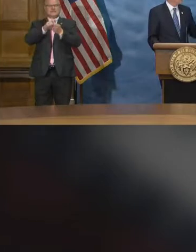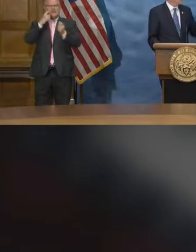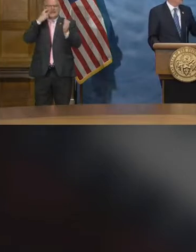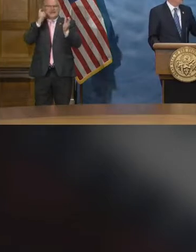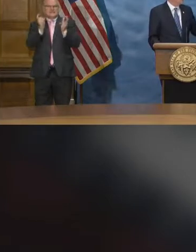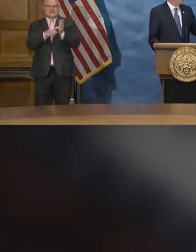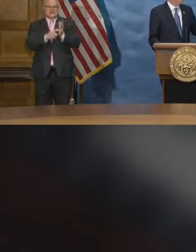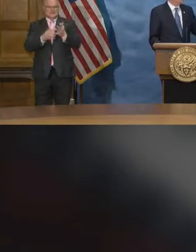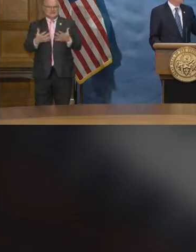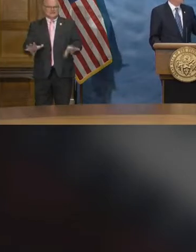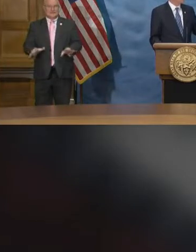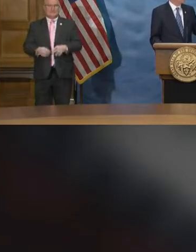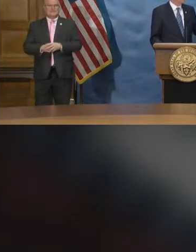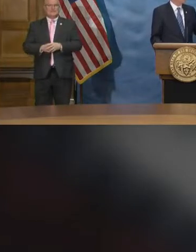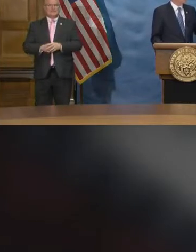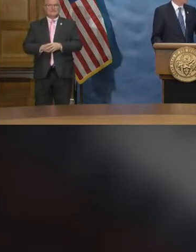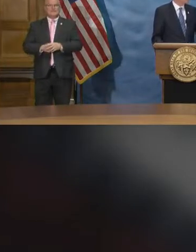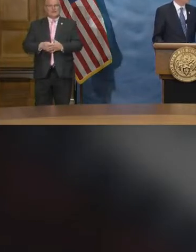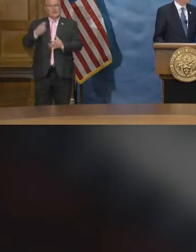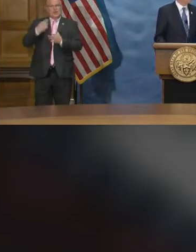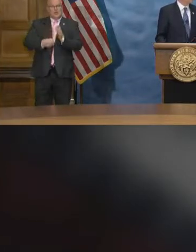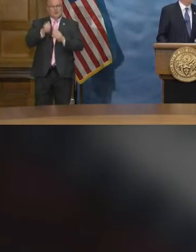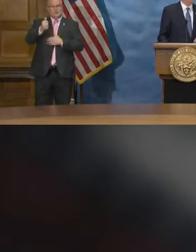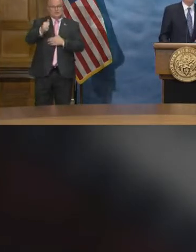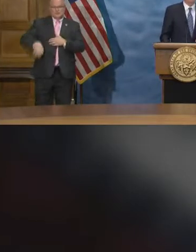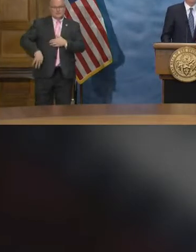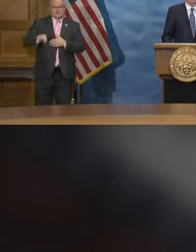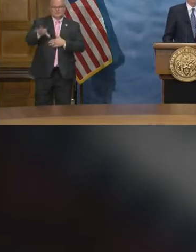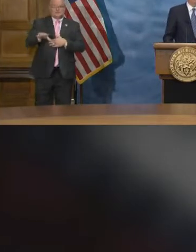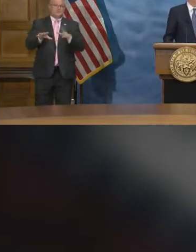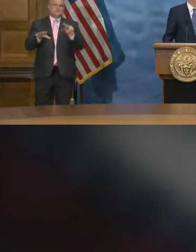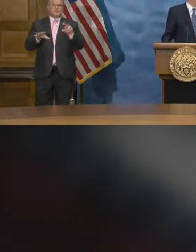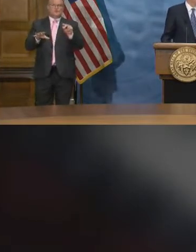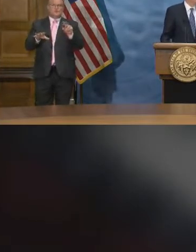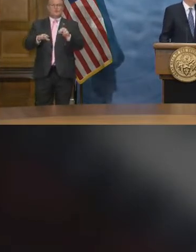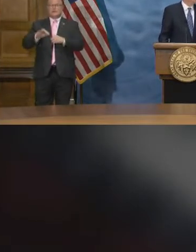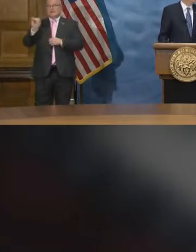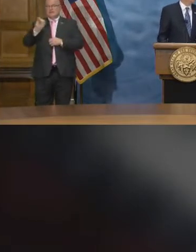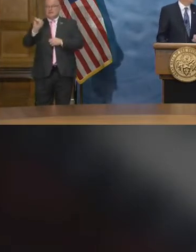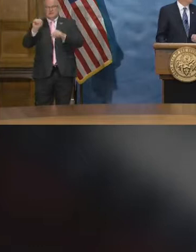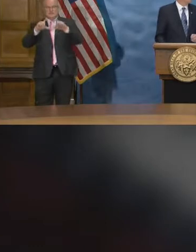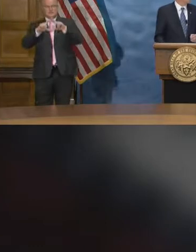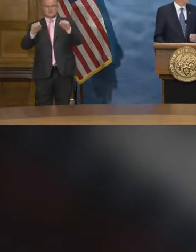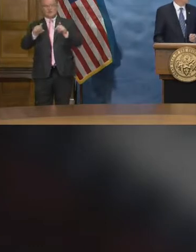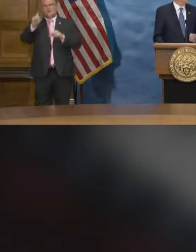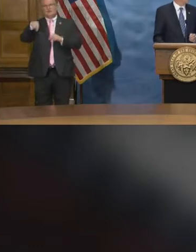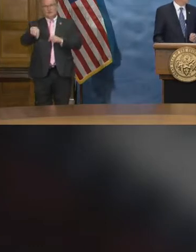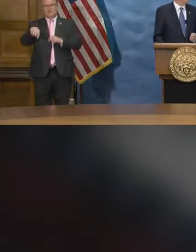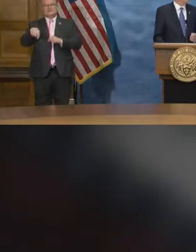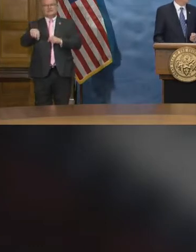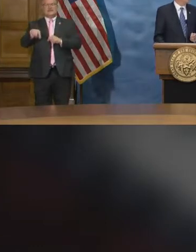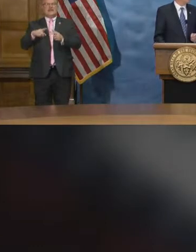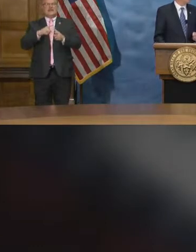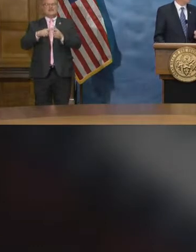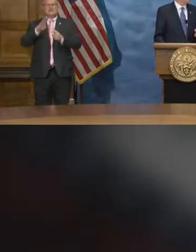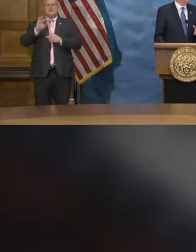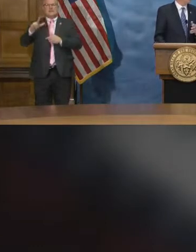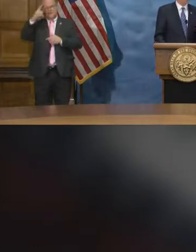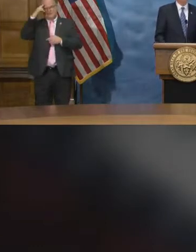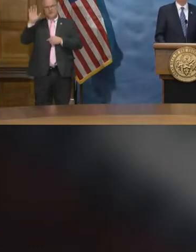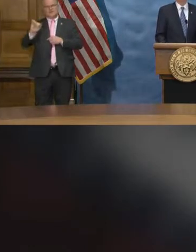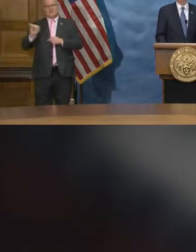identified. No out of pocket expense. Just bring your insurance card and if you have insurance they can build their insurance.